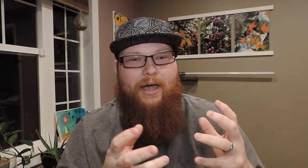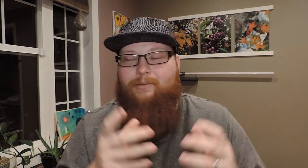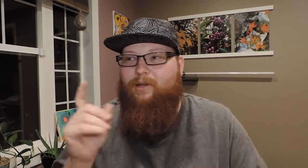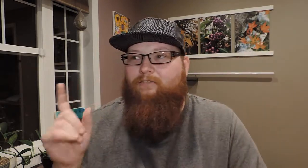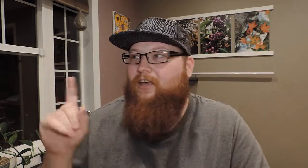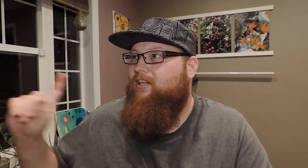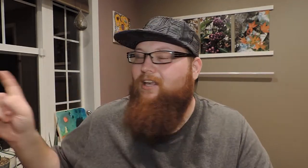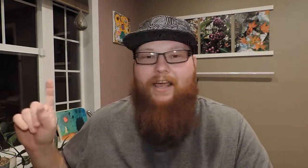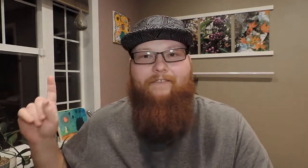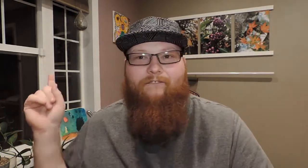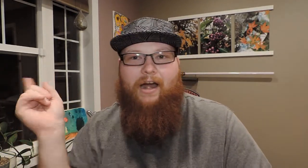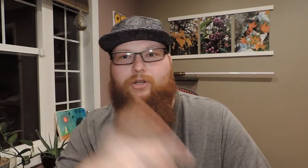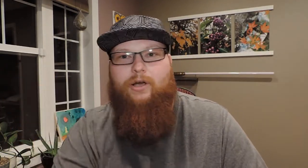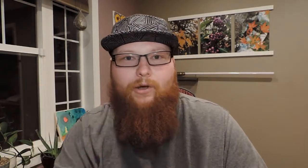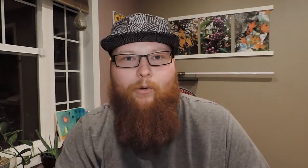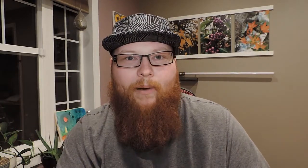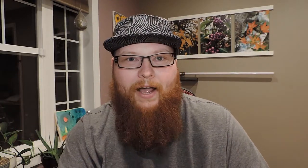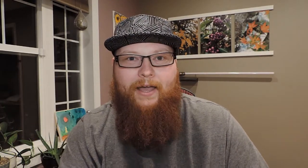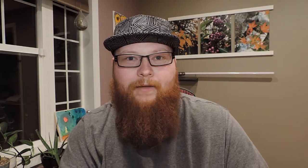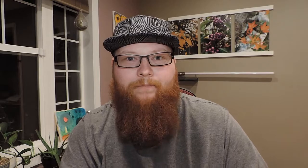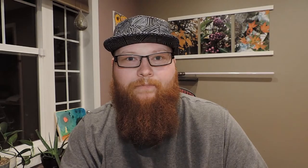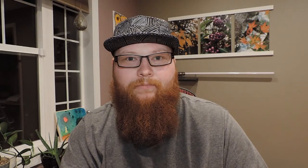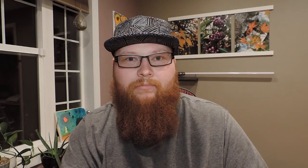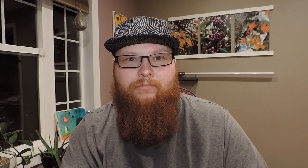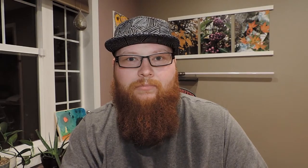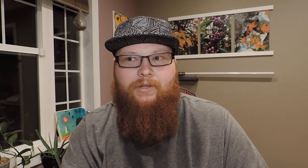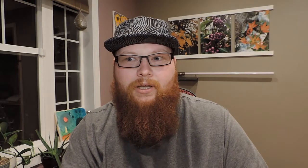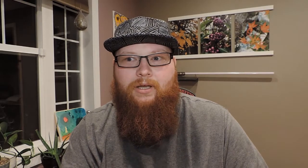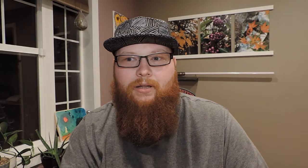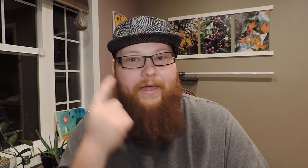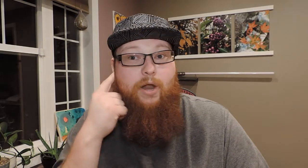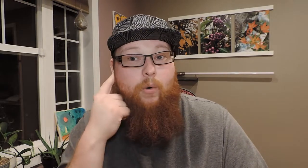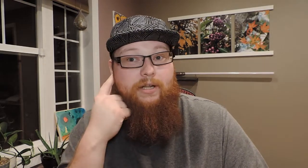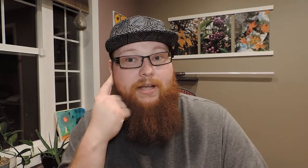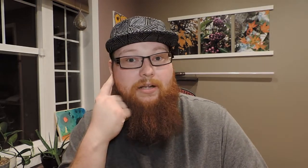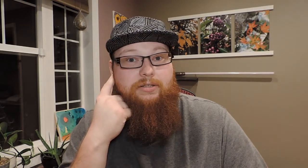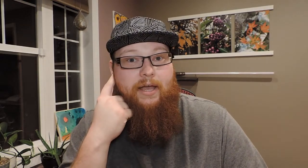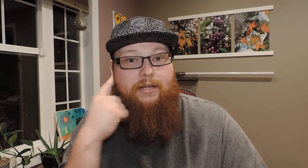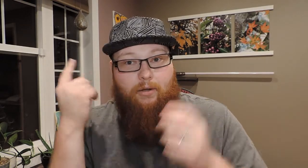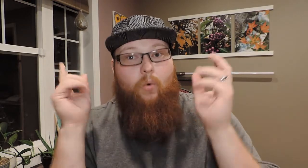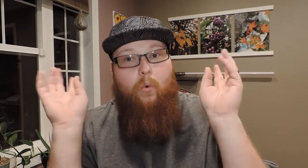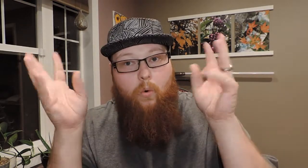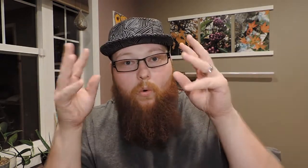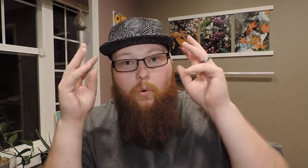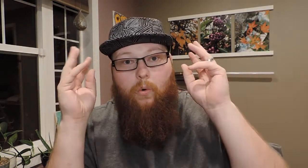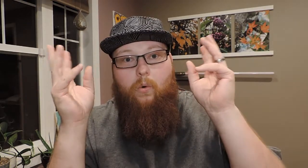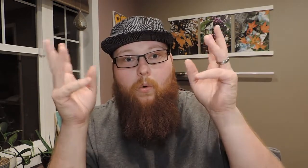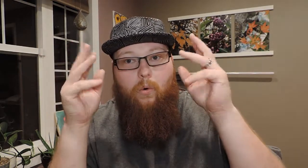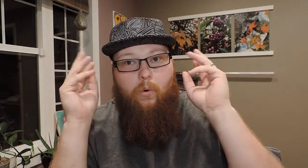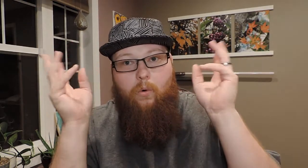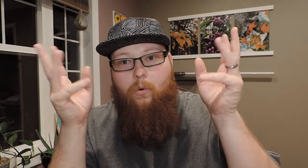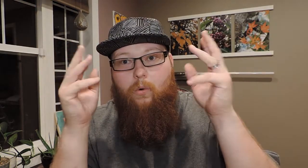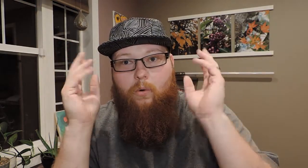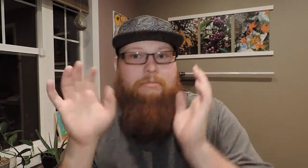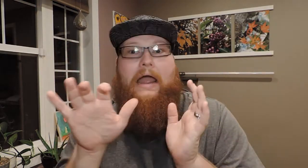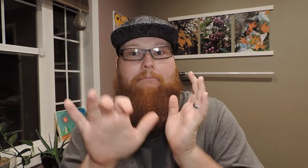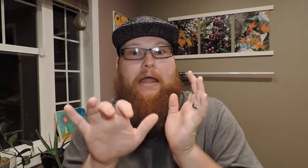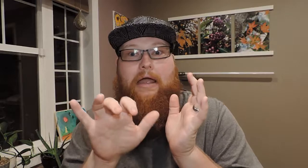much. But if they see like a fire truck go by, they know what it sounds like. go, ooooh, wah, wah,